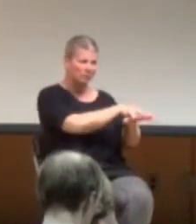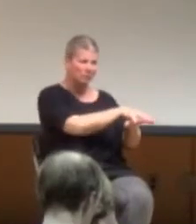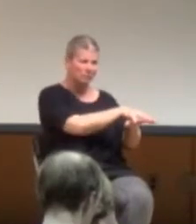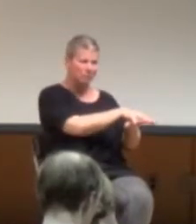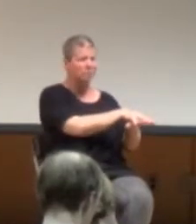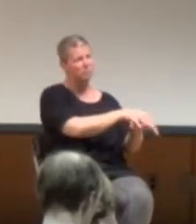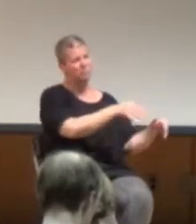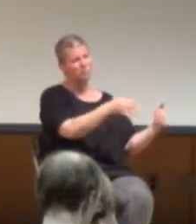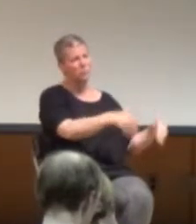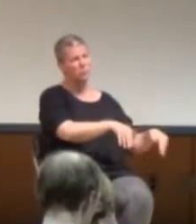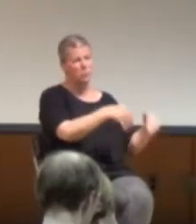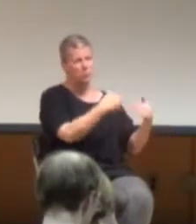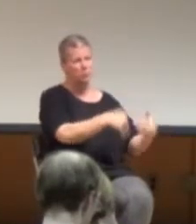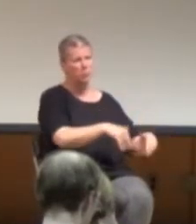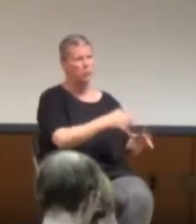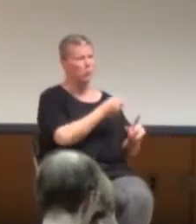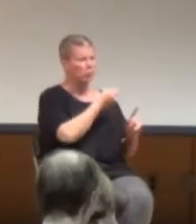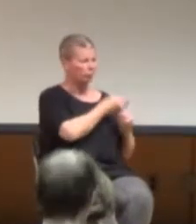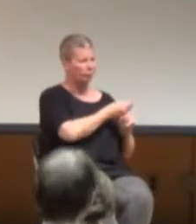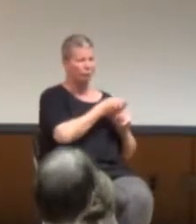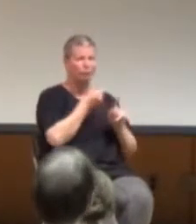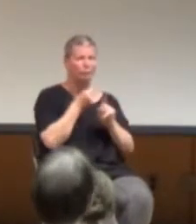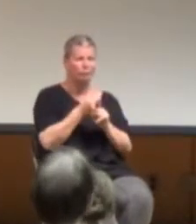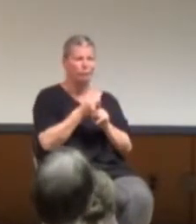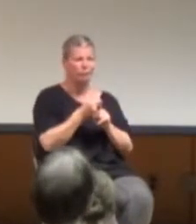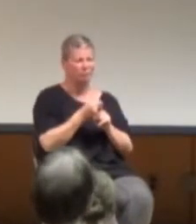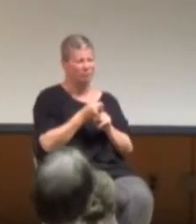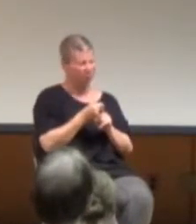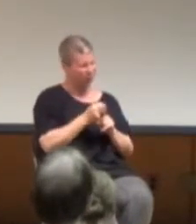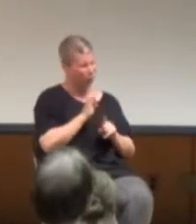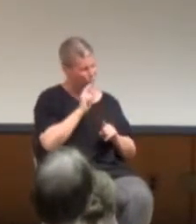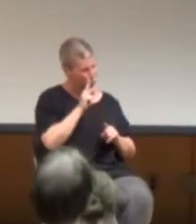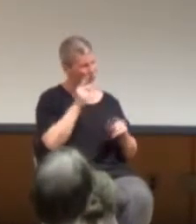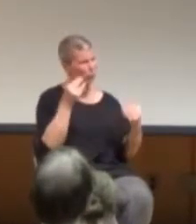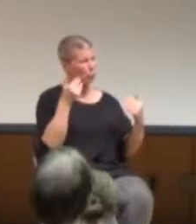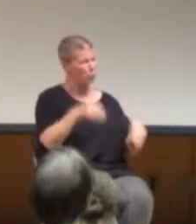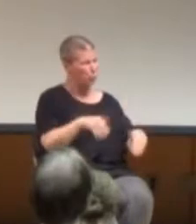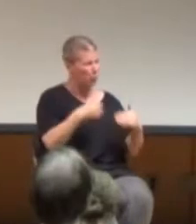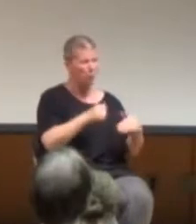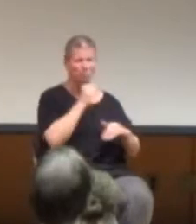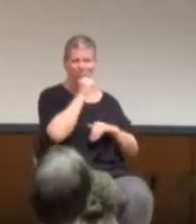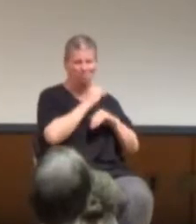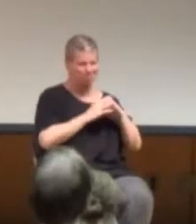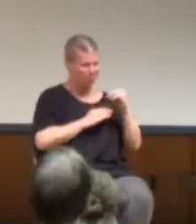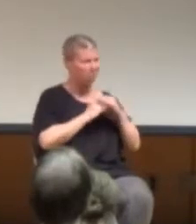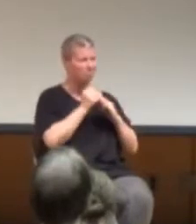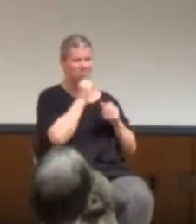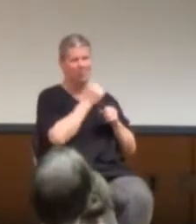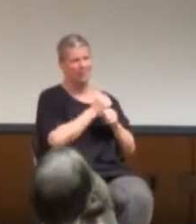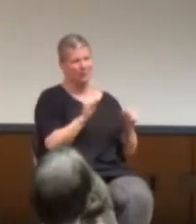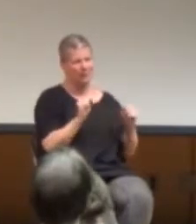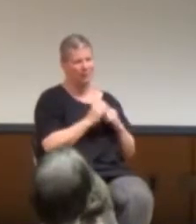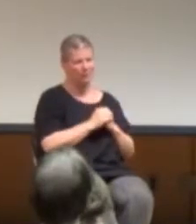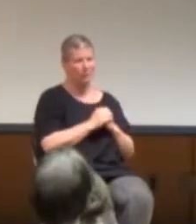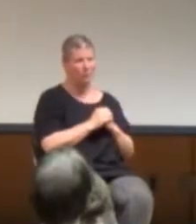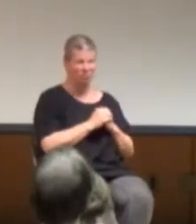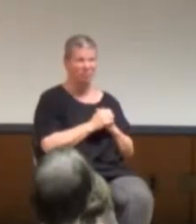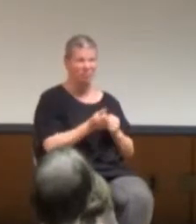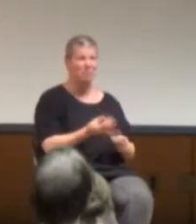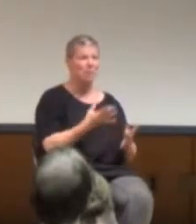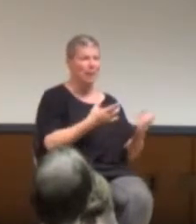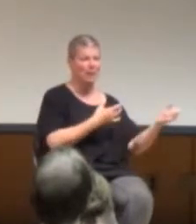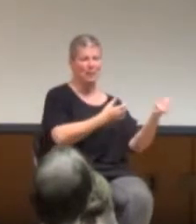marginalized is a double whammy, and it is more risky, it is more uncomfortable. And that's what a lot of them said to me.